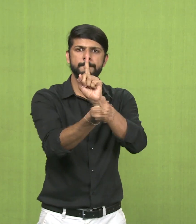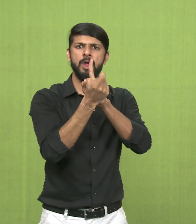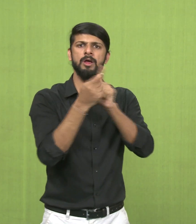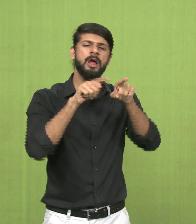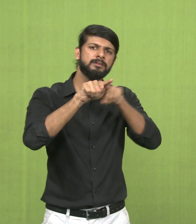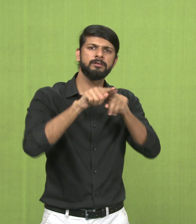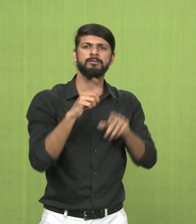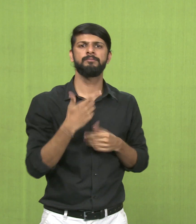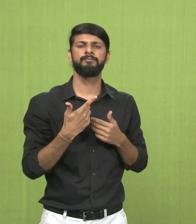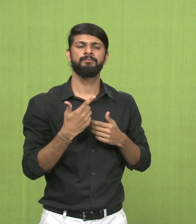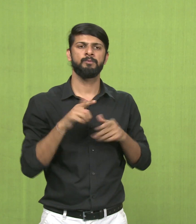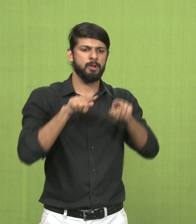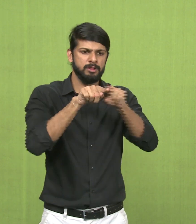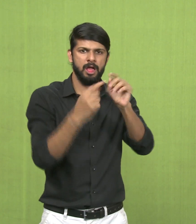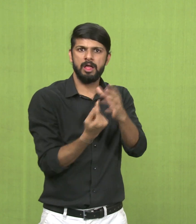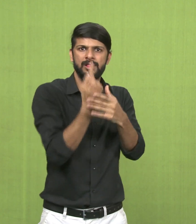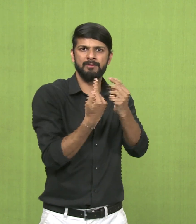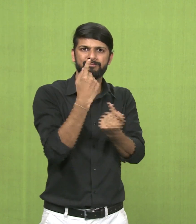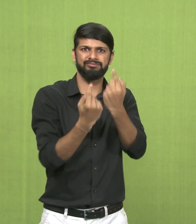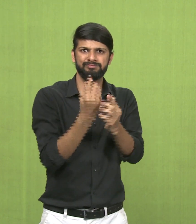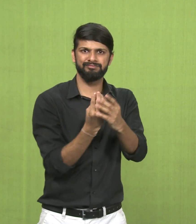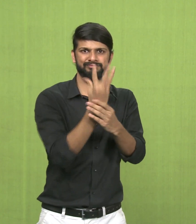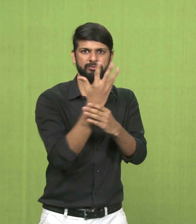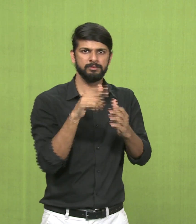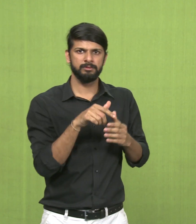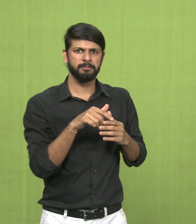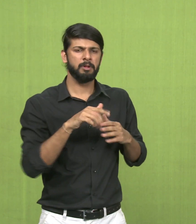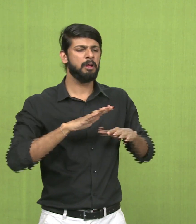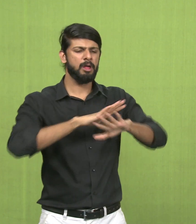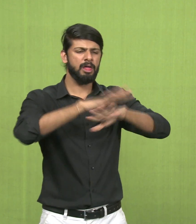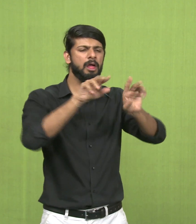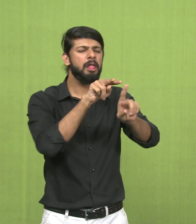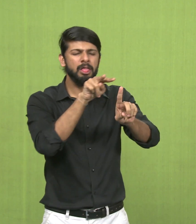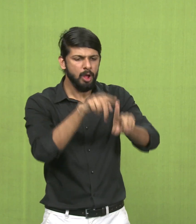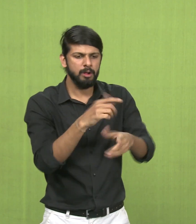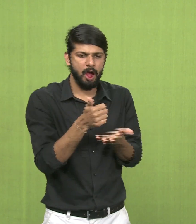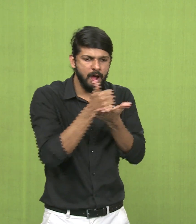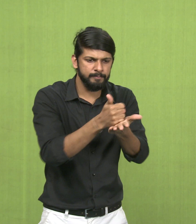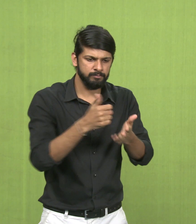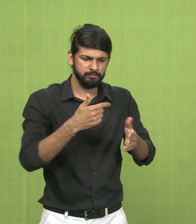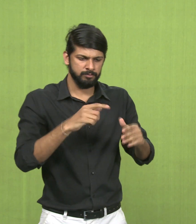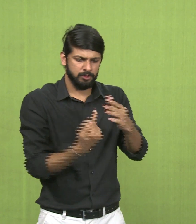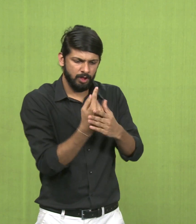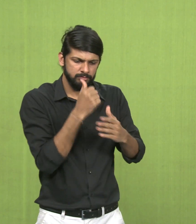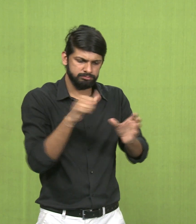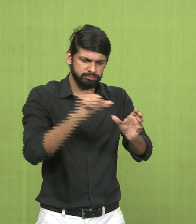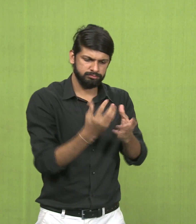Illustration. Illustration. are ideas in visual medium which help